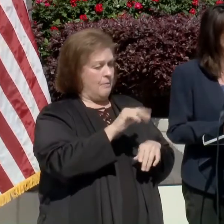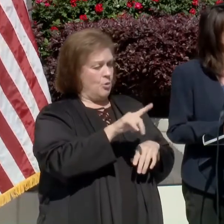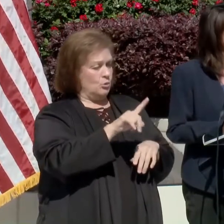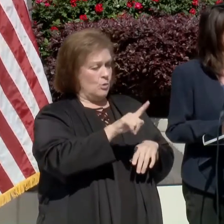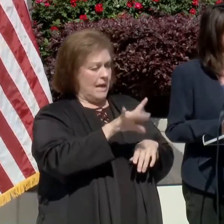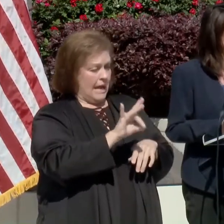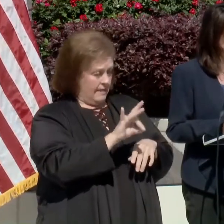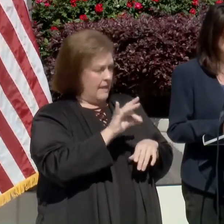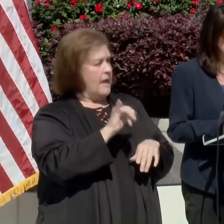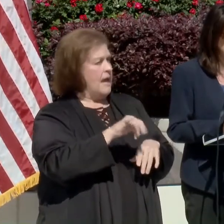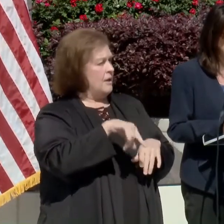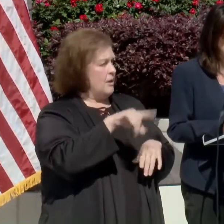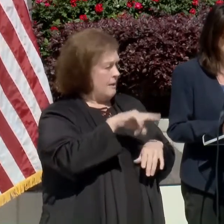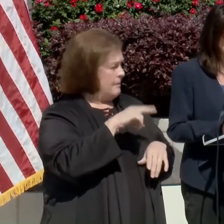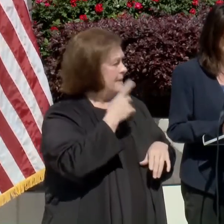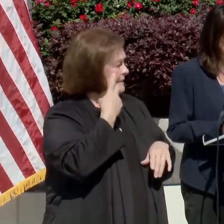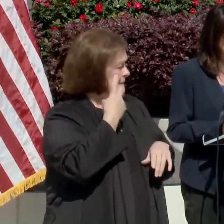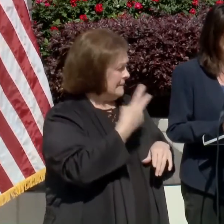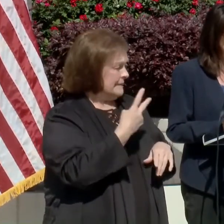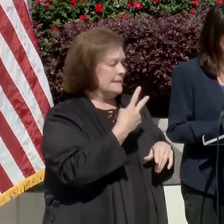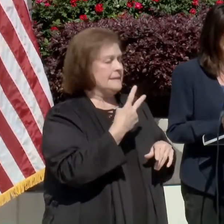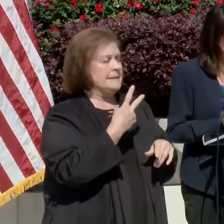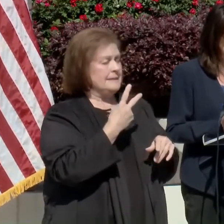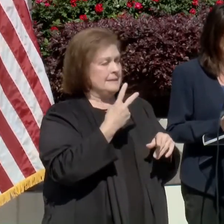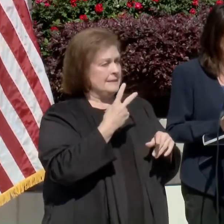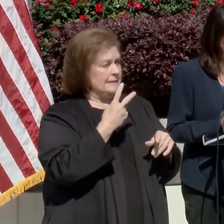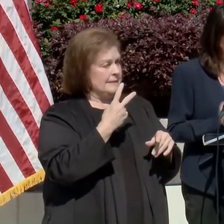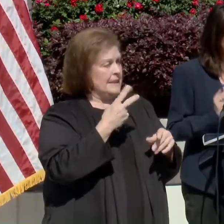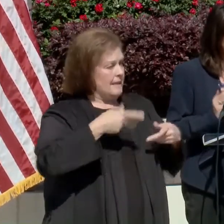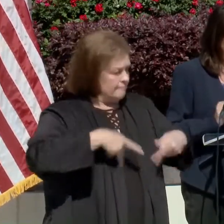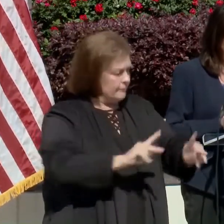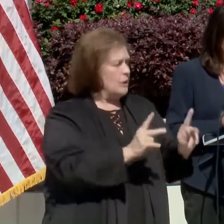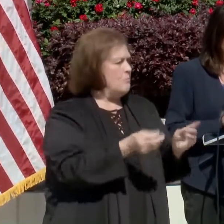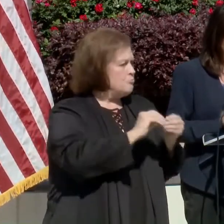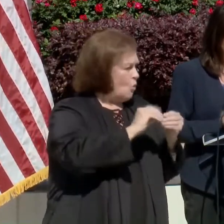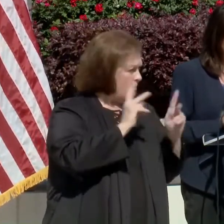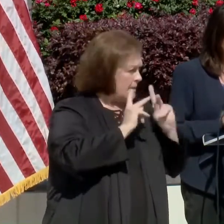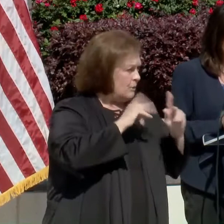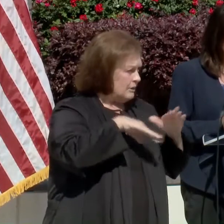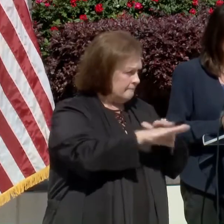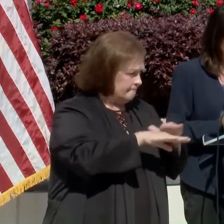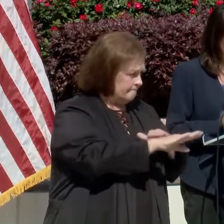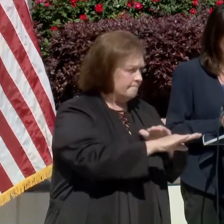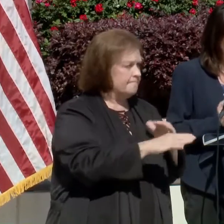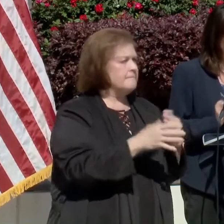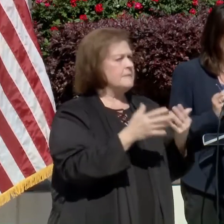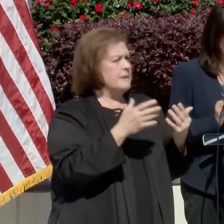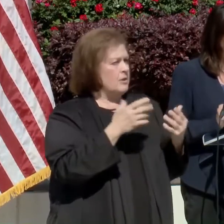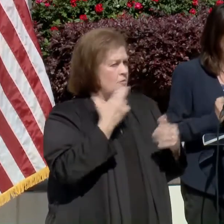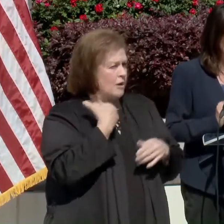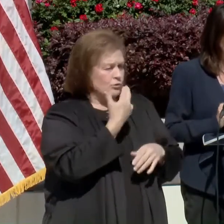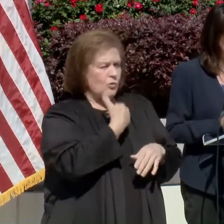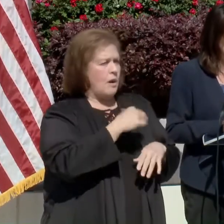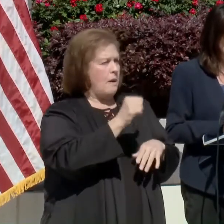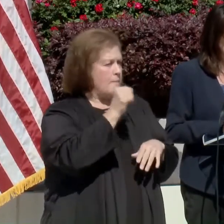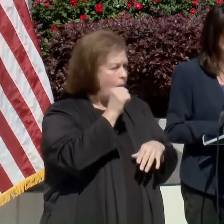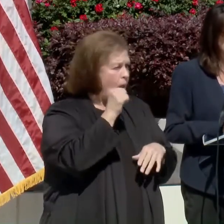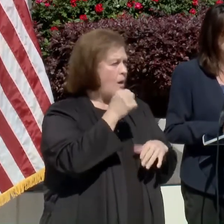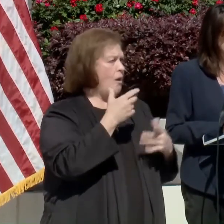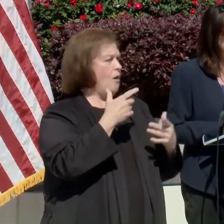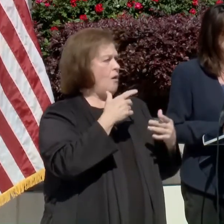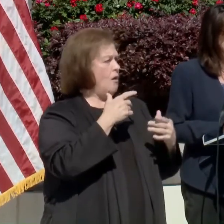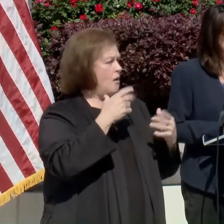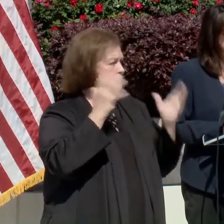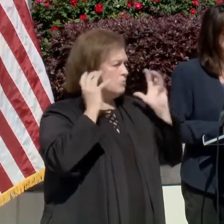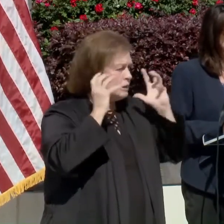28th, where we were all happy to see the capacity restrictions at business establishments were removed for most of them. The restaurants, the bars, the gyms, the retail